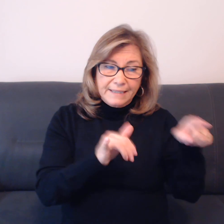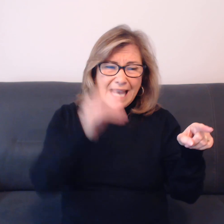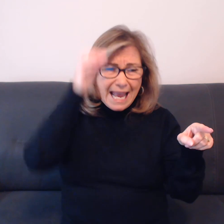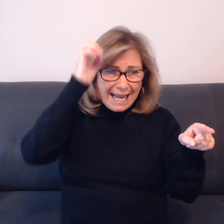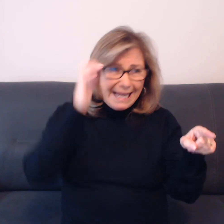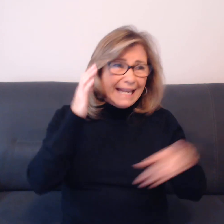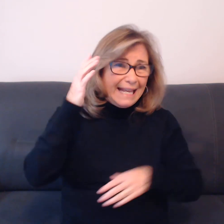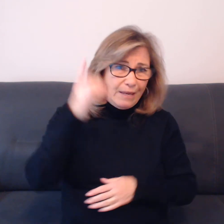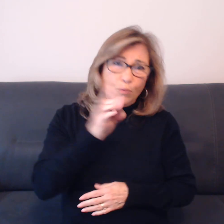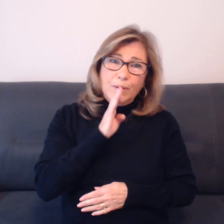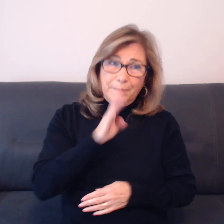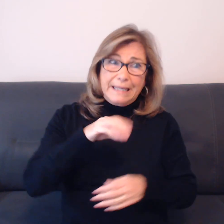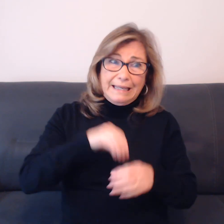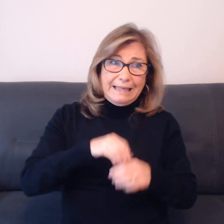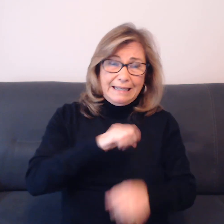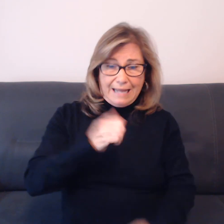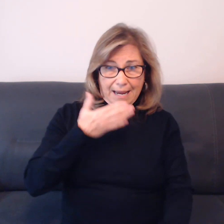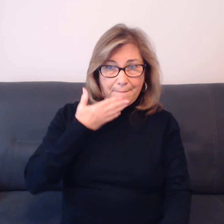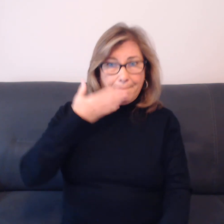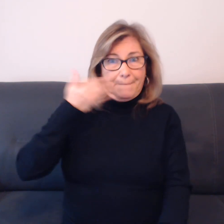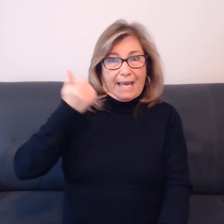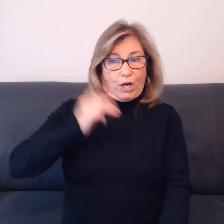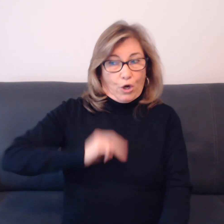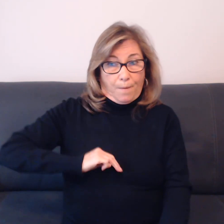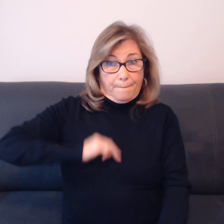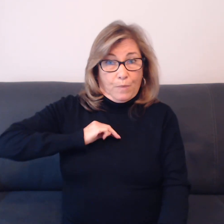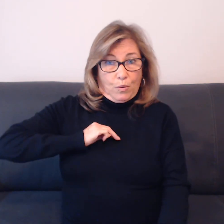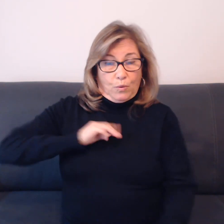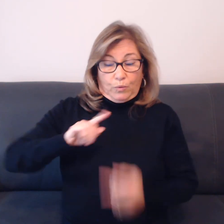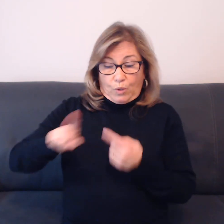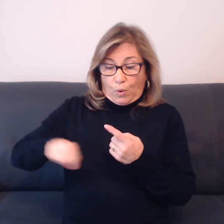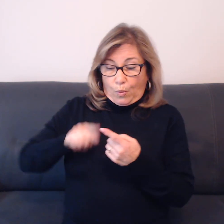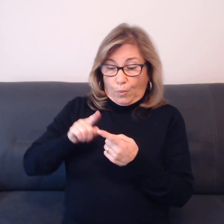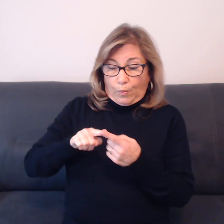better mood when he got home from work.